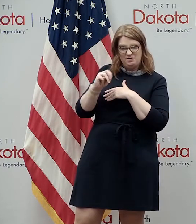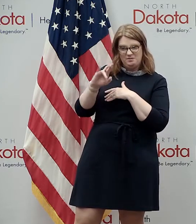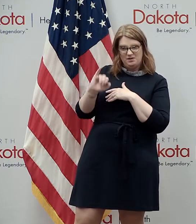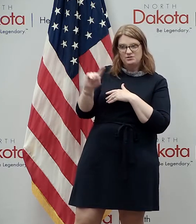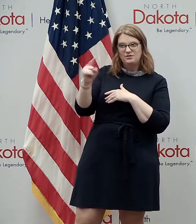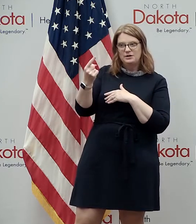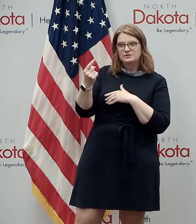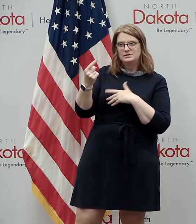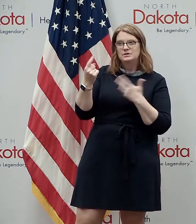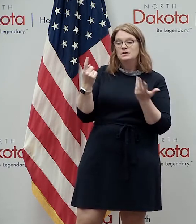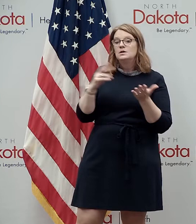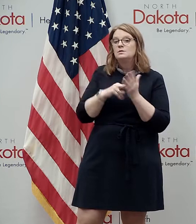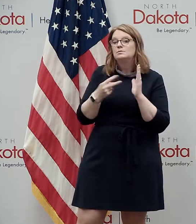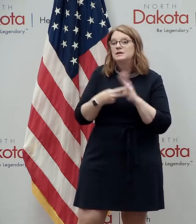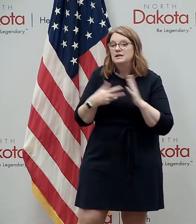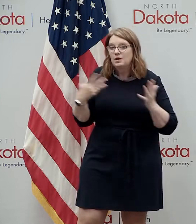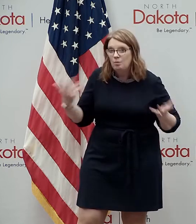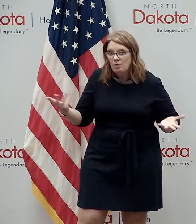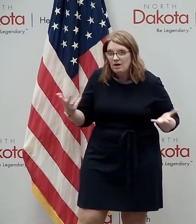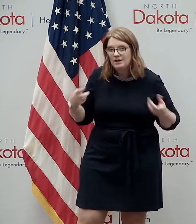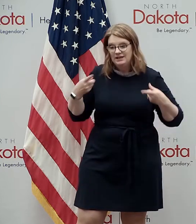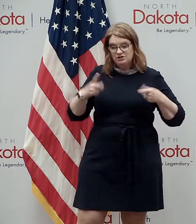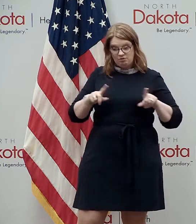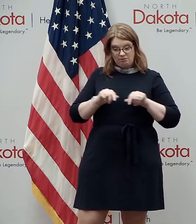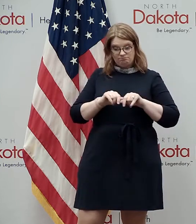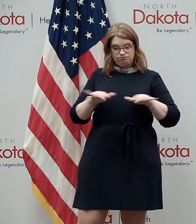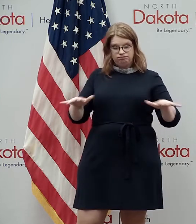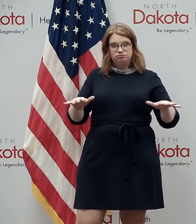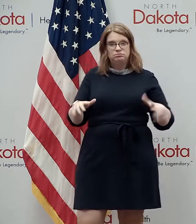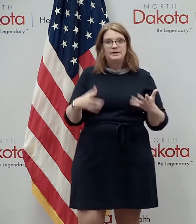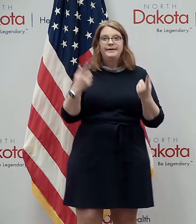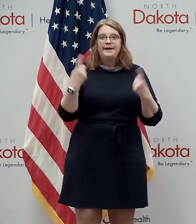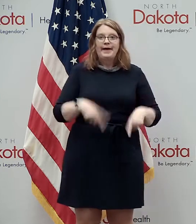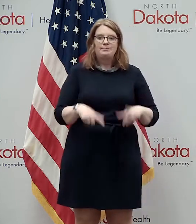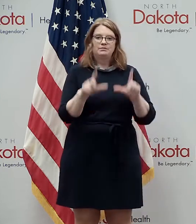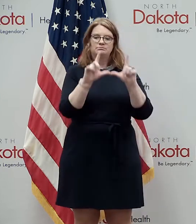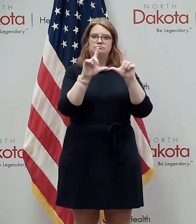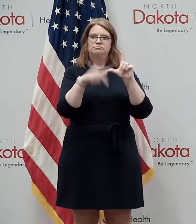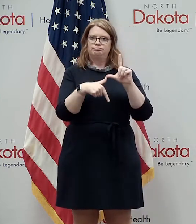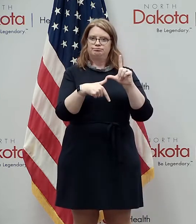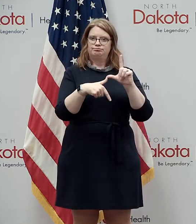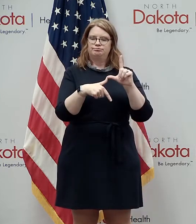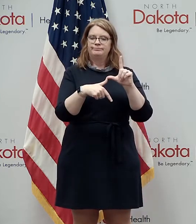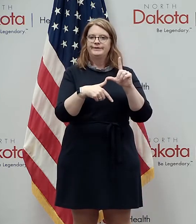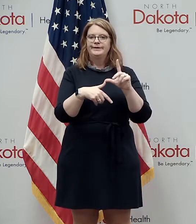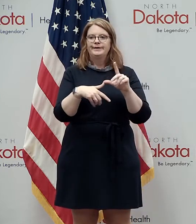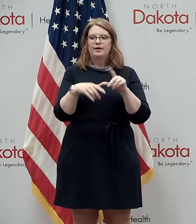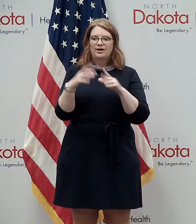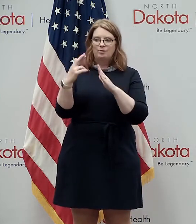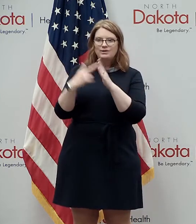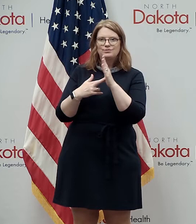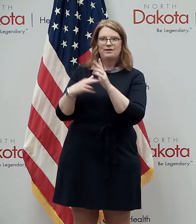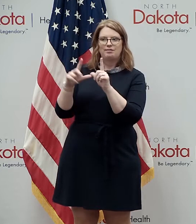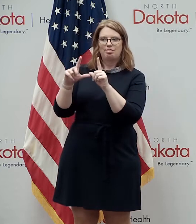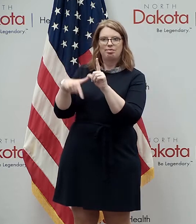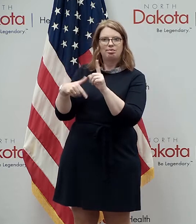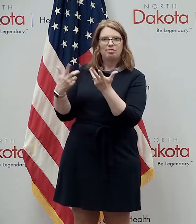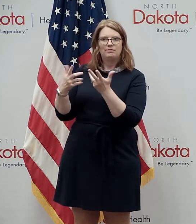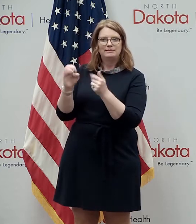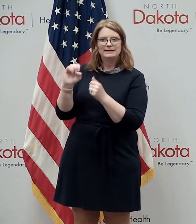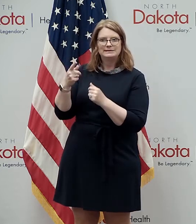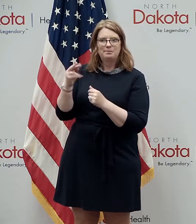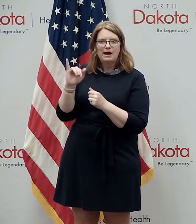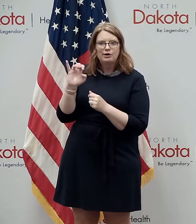once we were in the pandemic if your license uh driver's license or your motor vehicle registration expired it was still